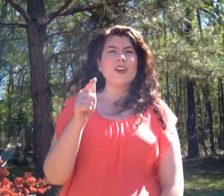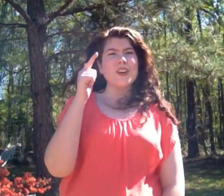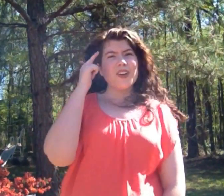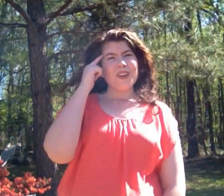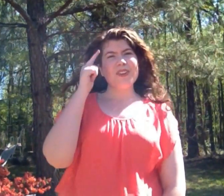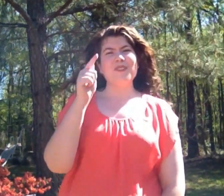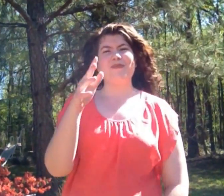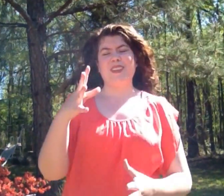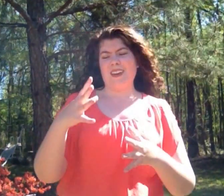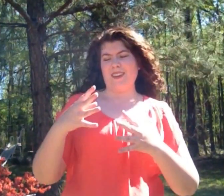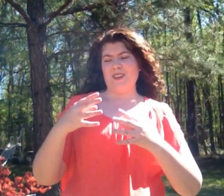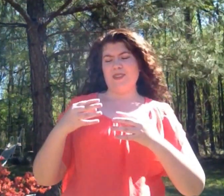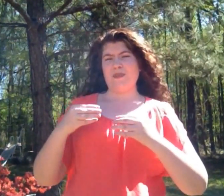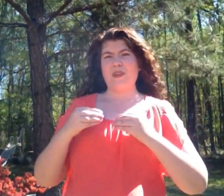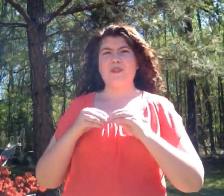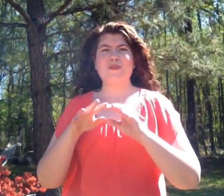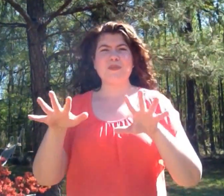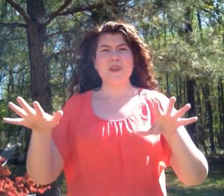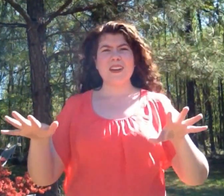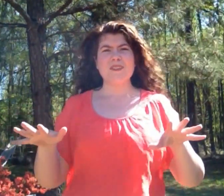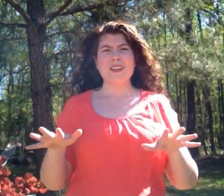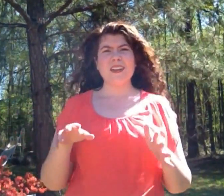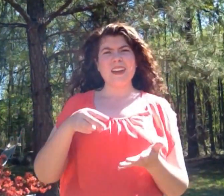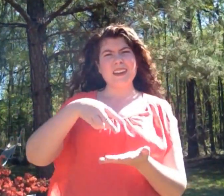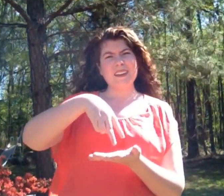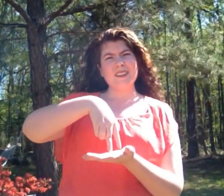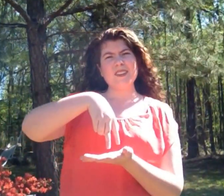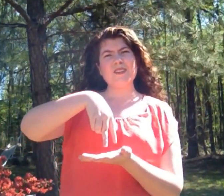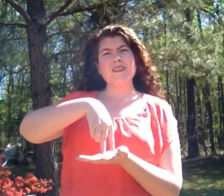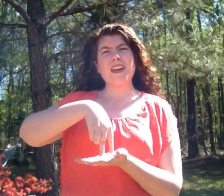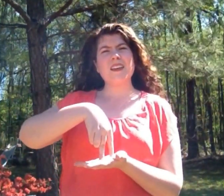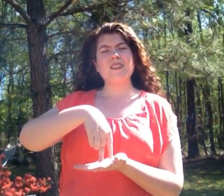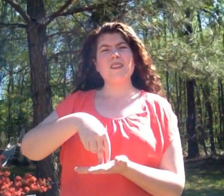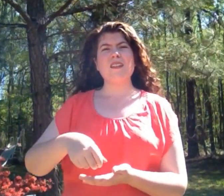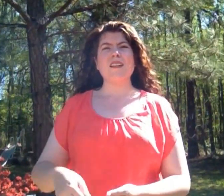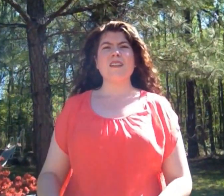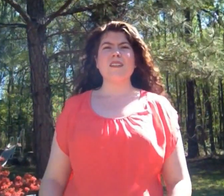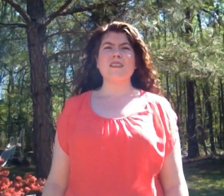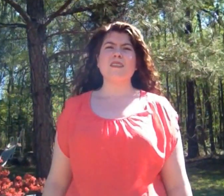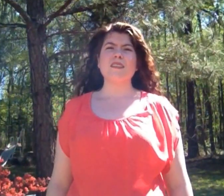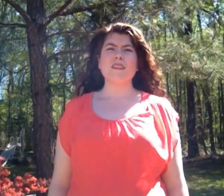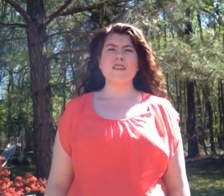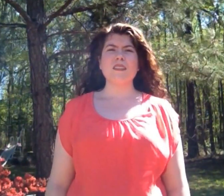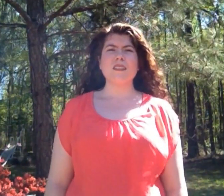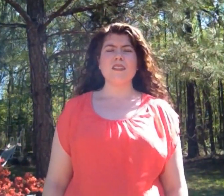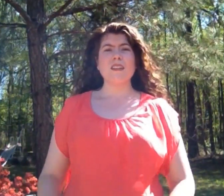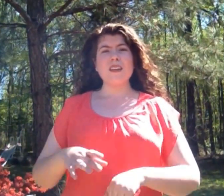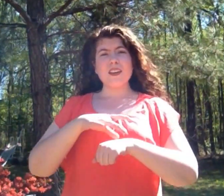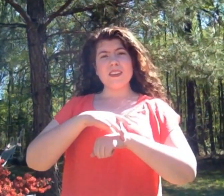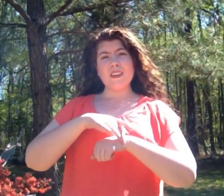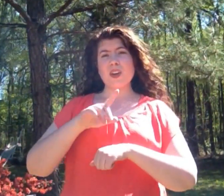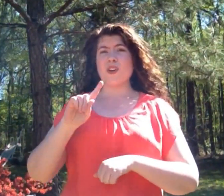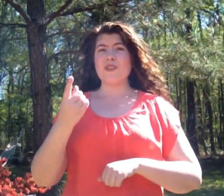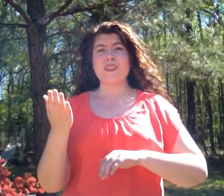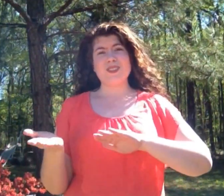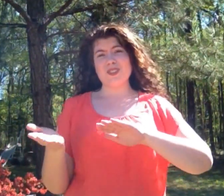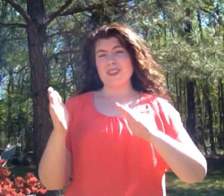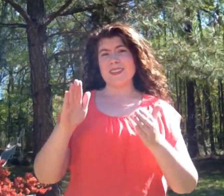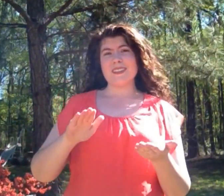You think you want whatever land you land on The earth is just